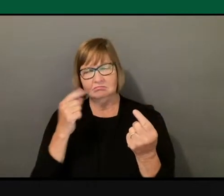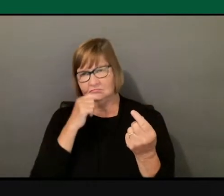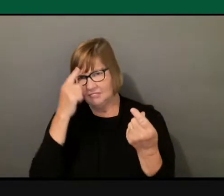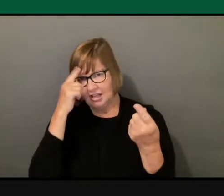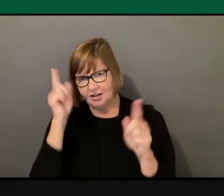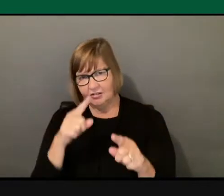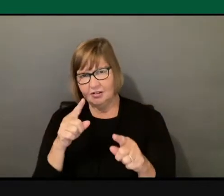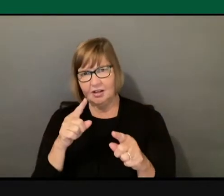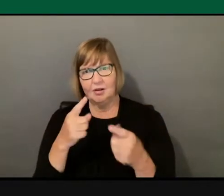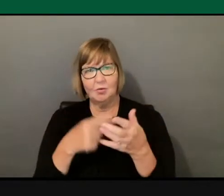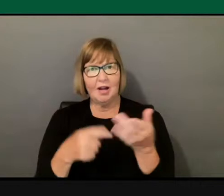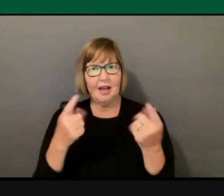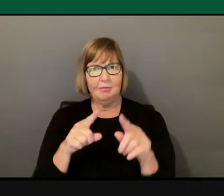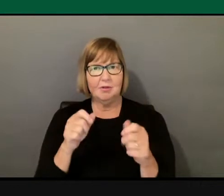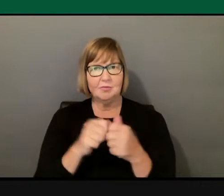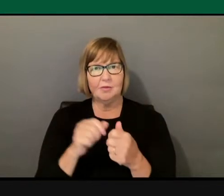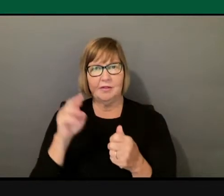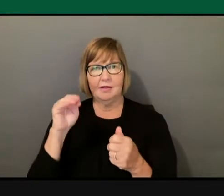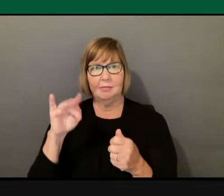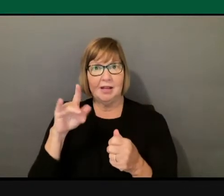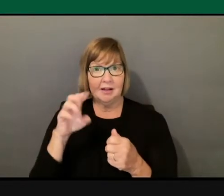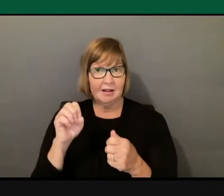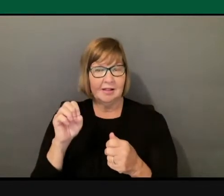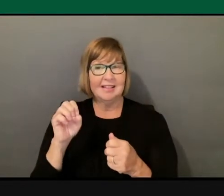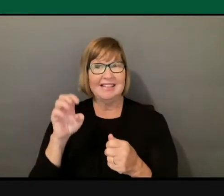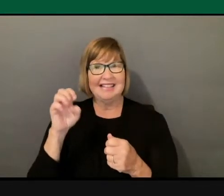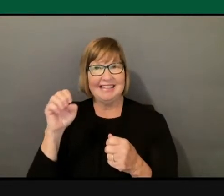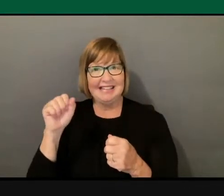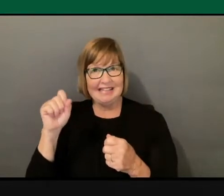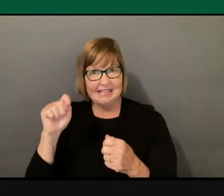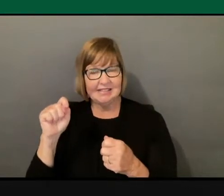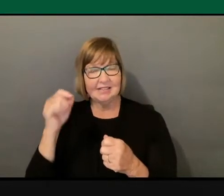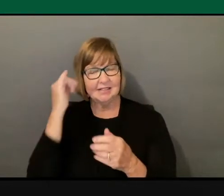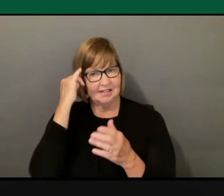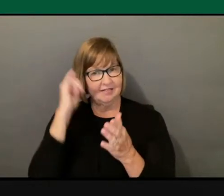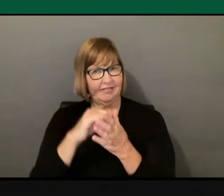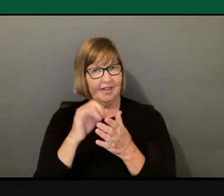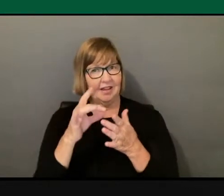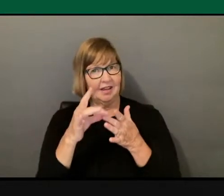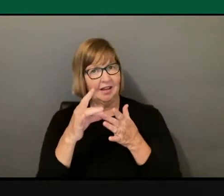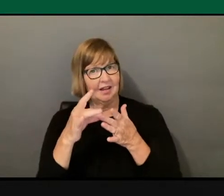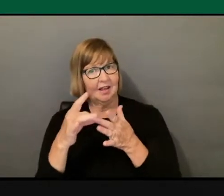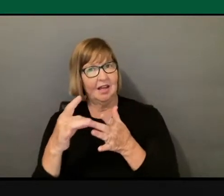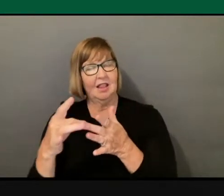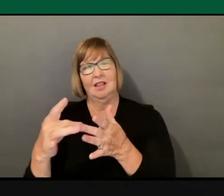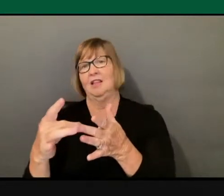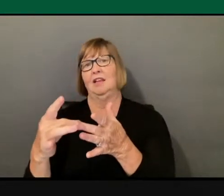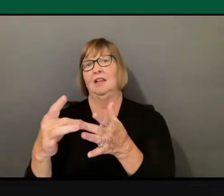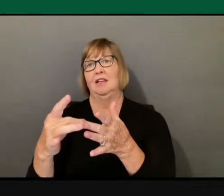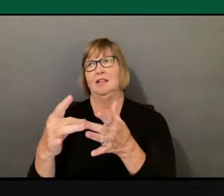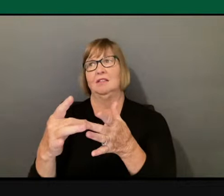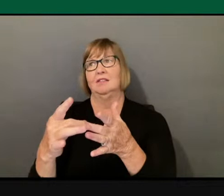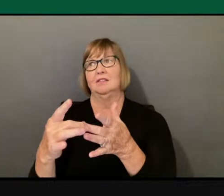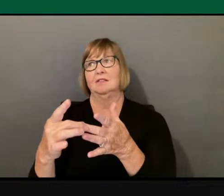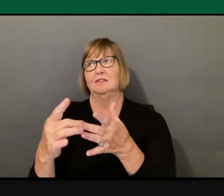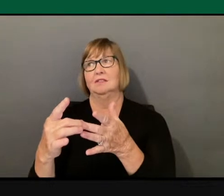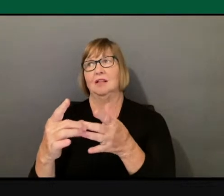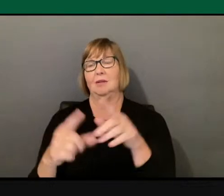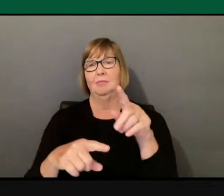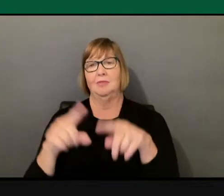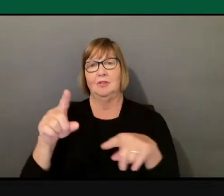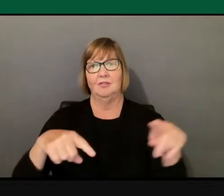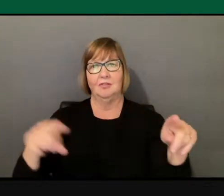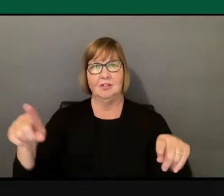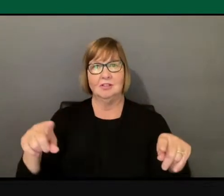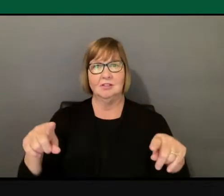East. If that leads to some of our diverse elements not standing with